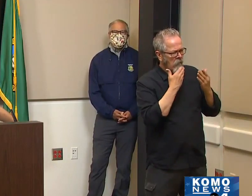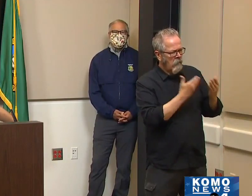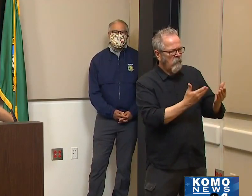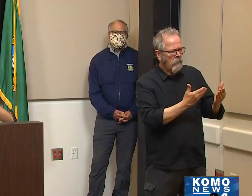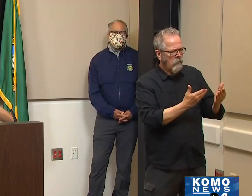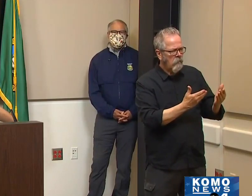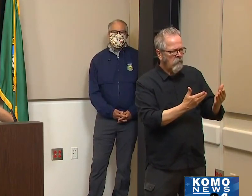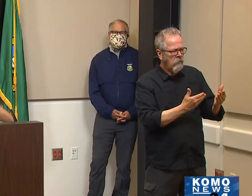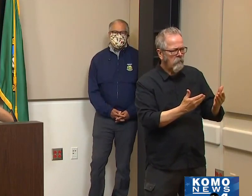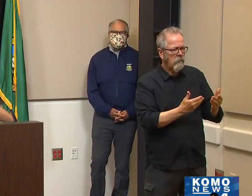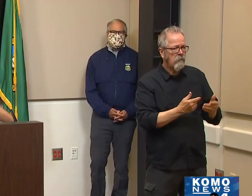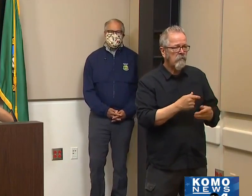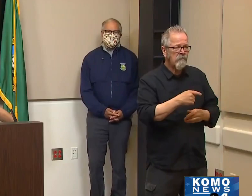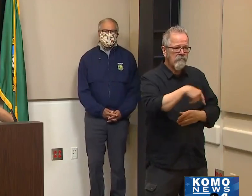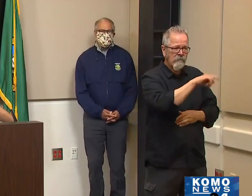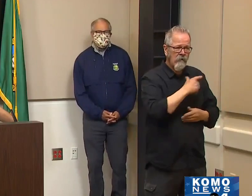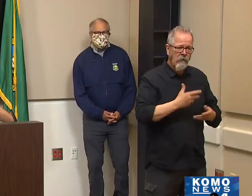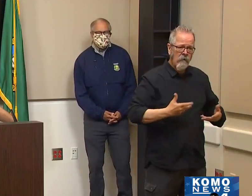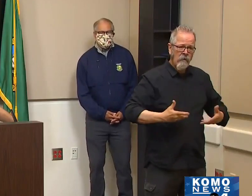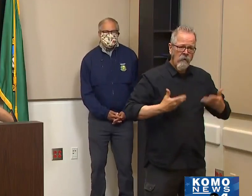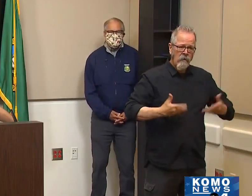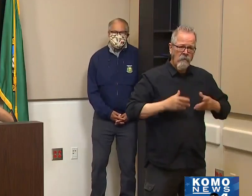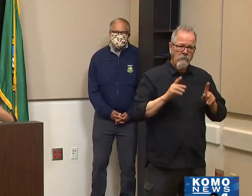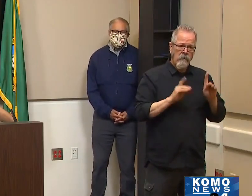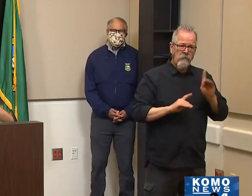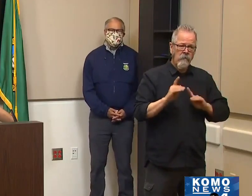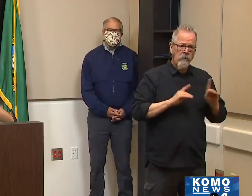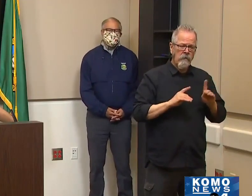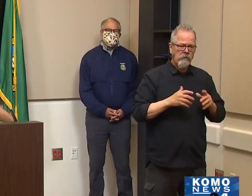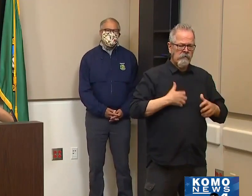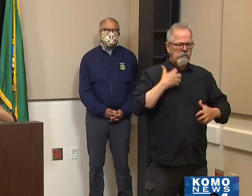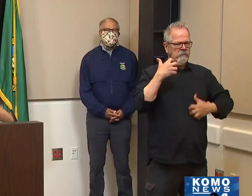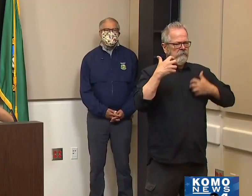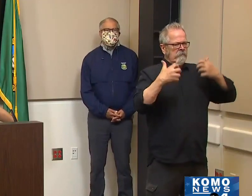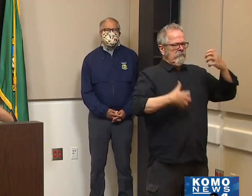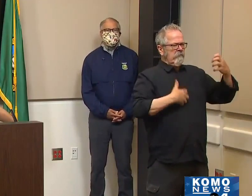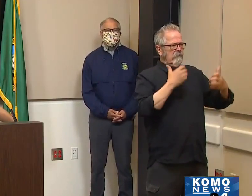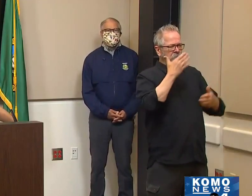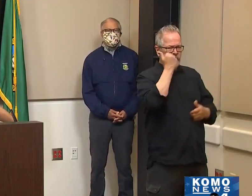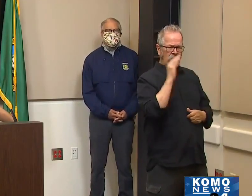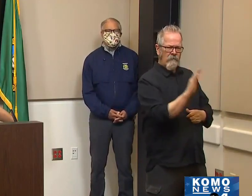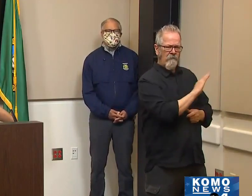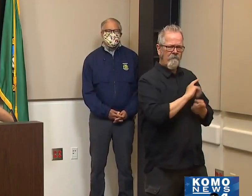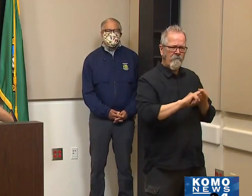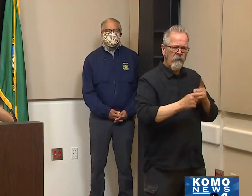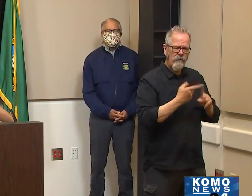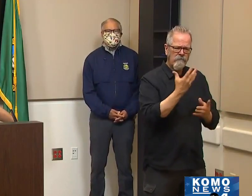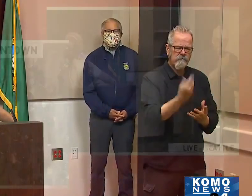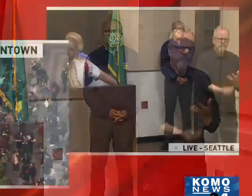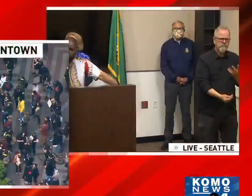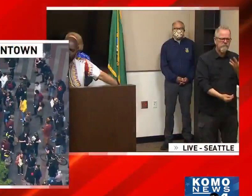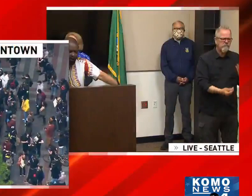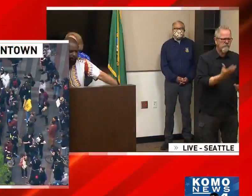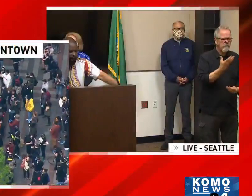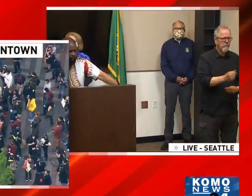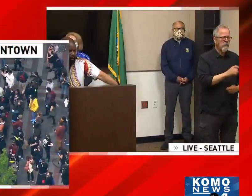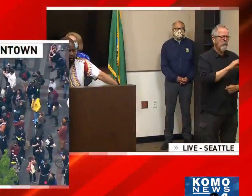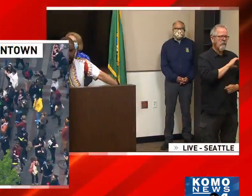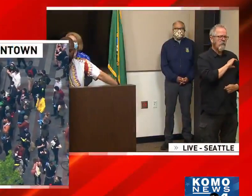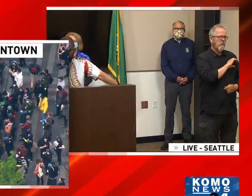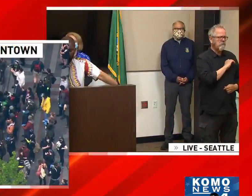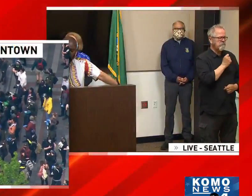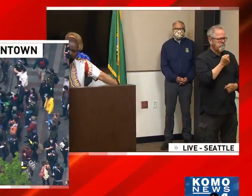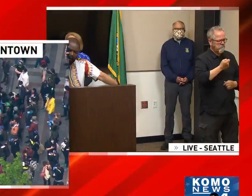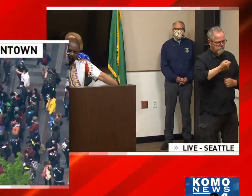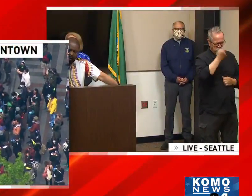and that you guys didn't escalate anything. And I just want to personally tell you that I appreciate you. So I got back in my